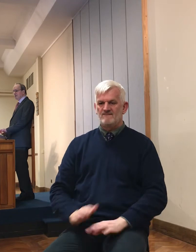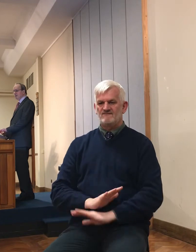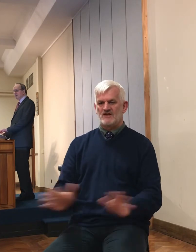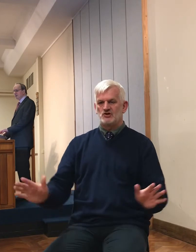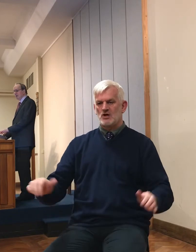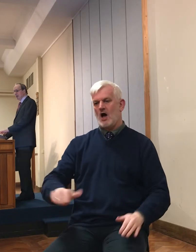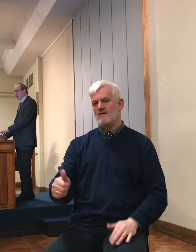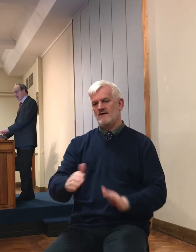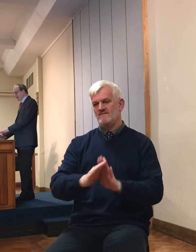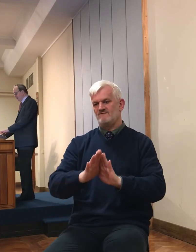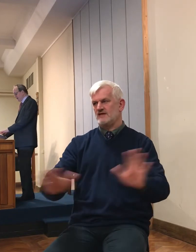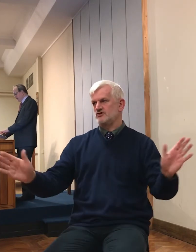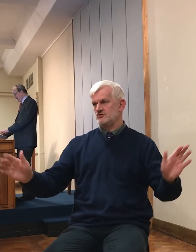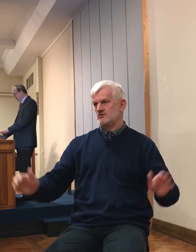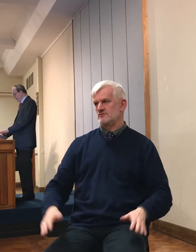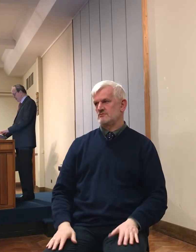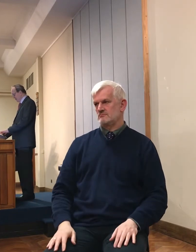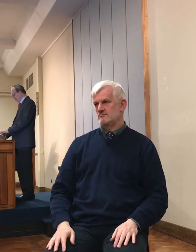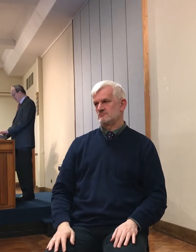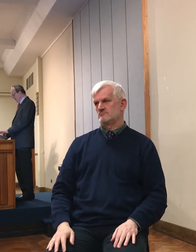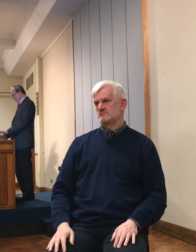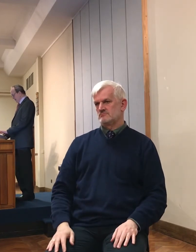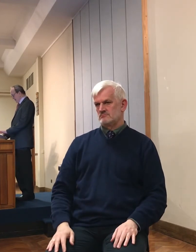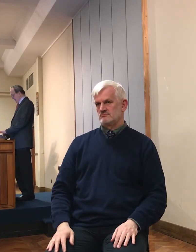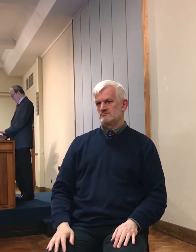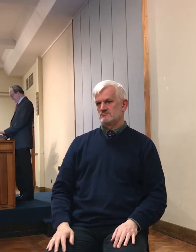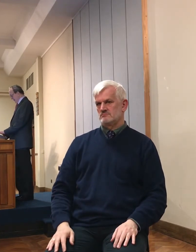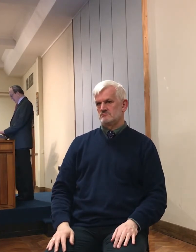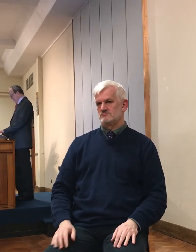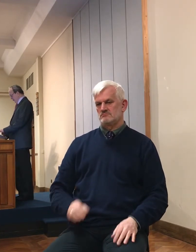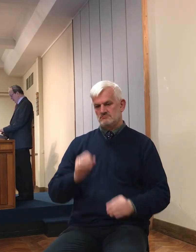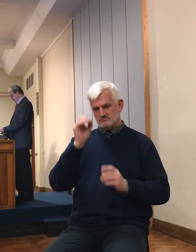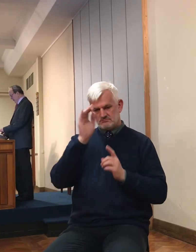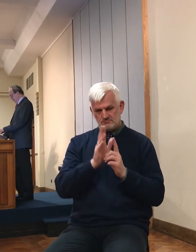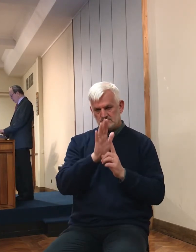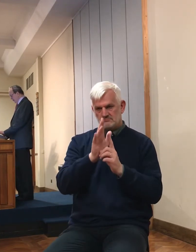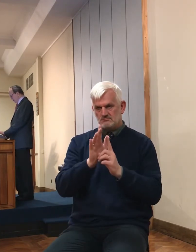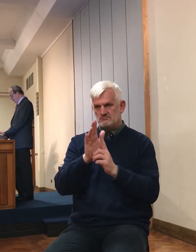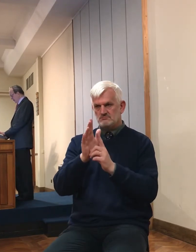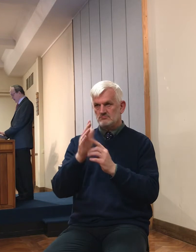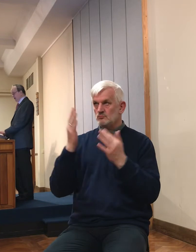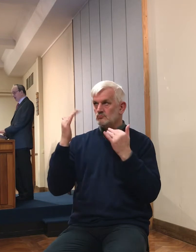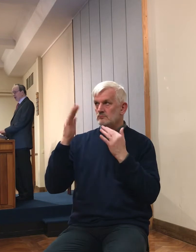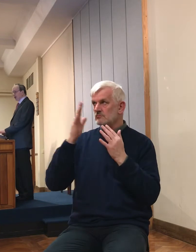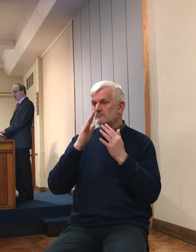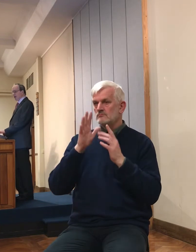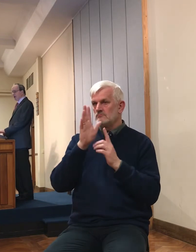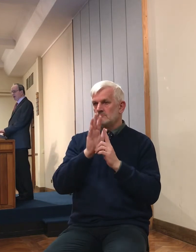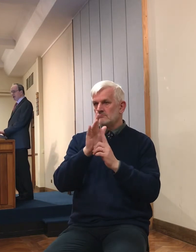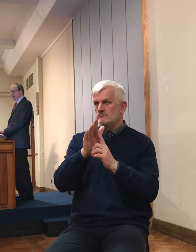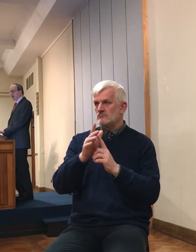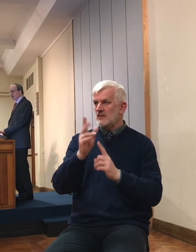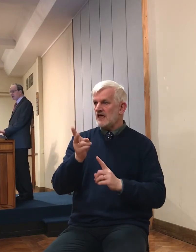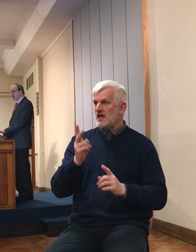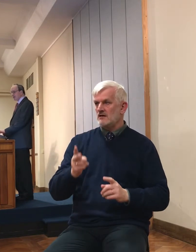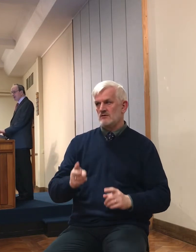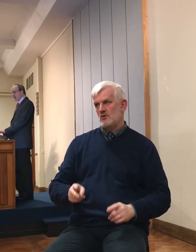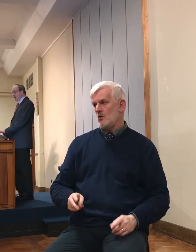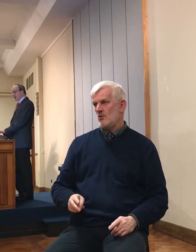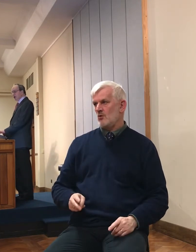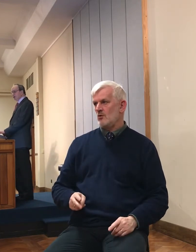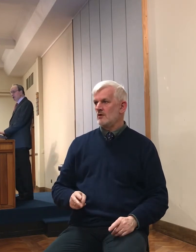in the life of the Church. It was the inauguration of the Holy Spirit as the,